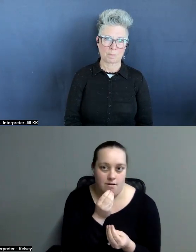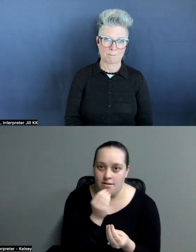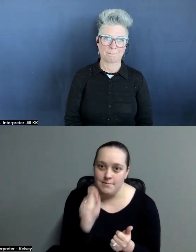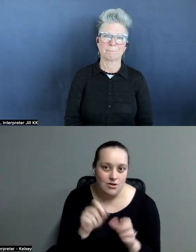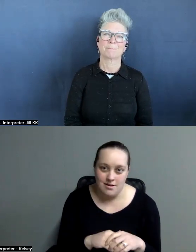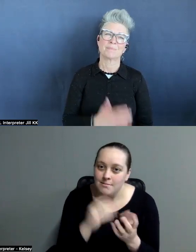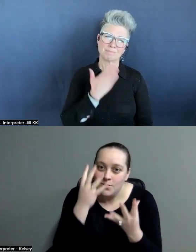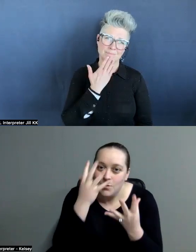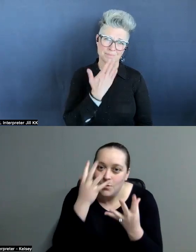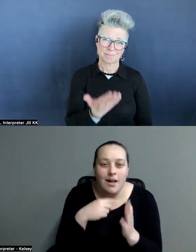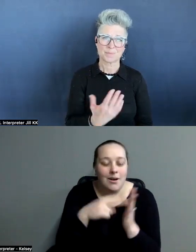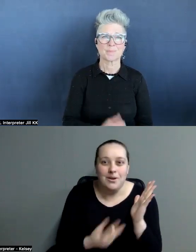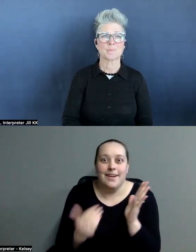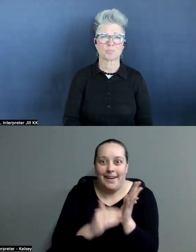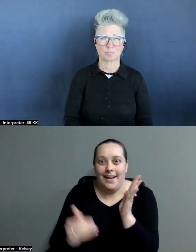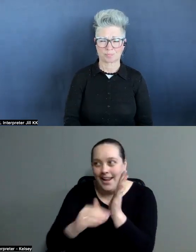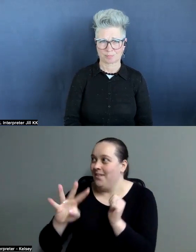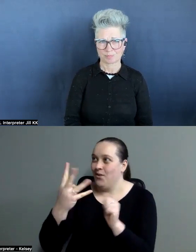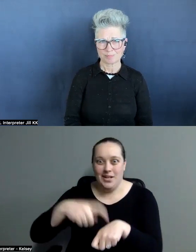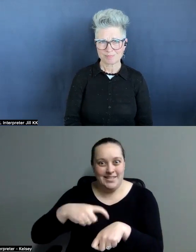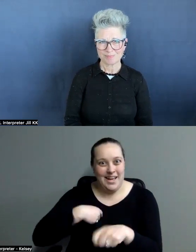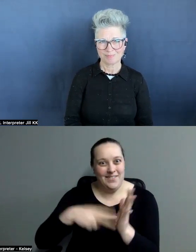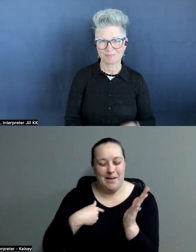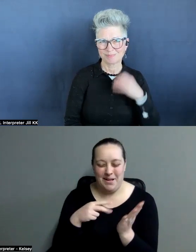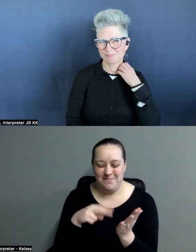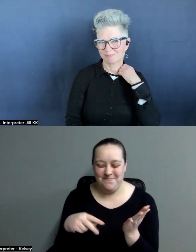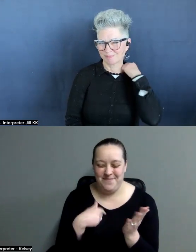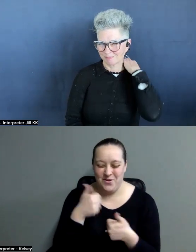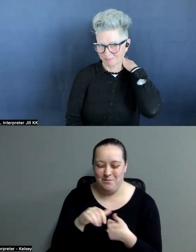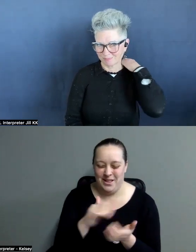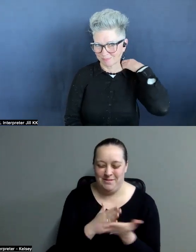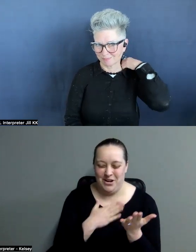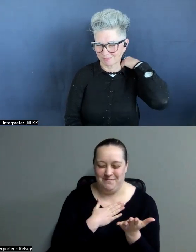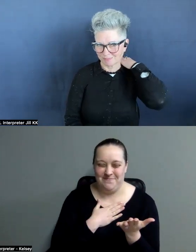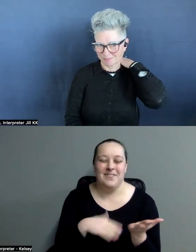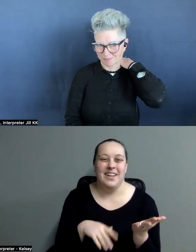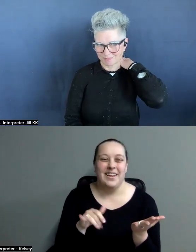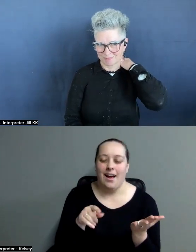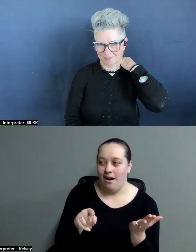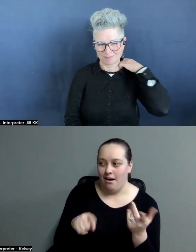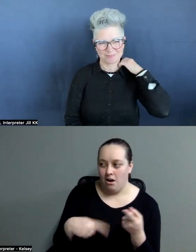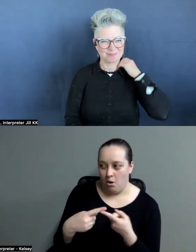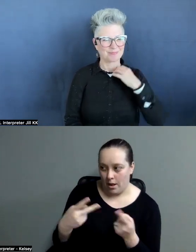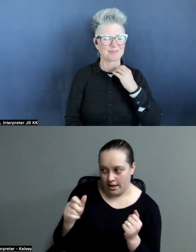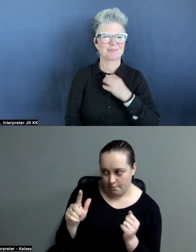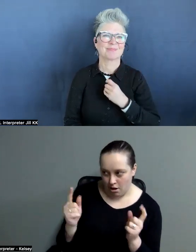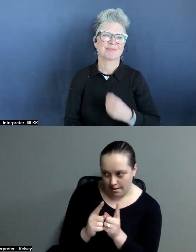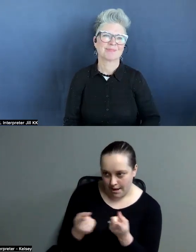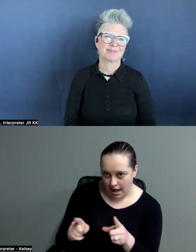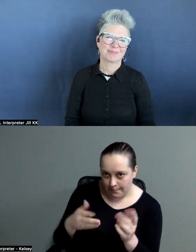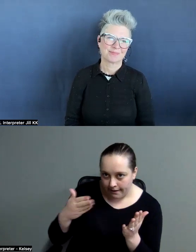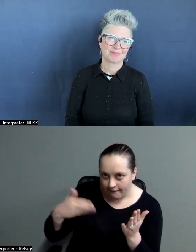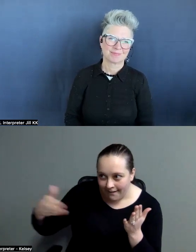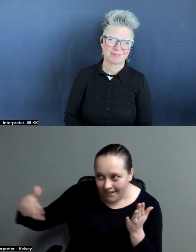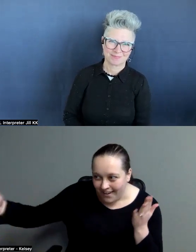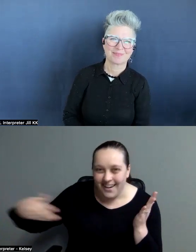I read it again for the fourth time. I'm like, oh, I read my mother's promise. I need to pull me to help me. And I'll keep